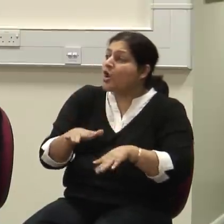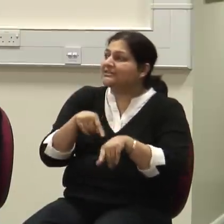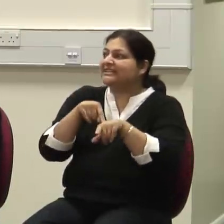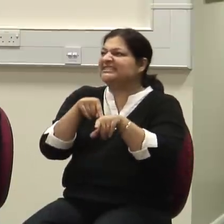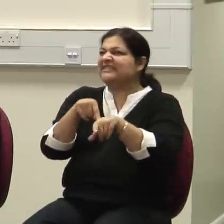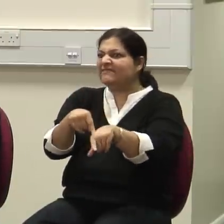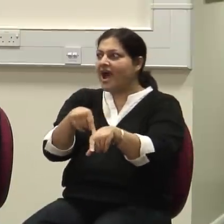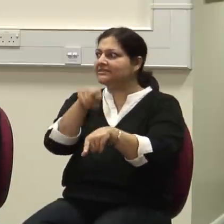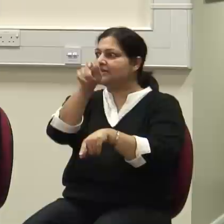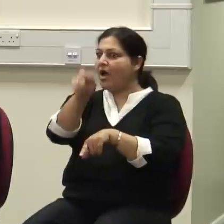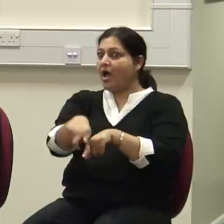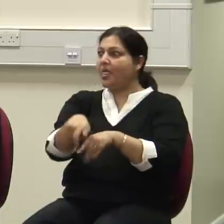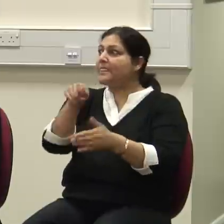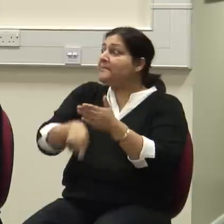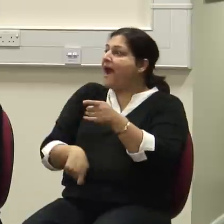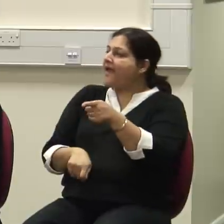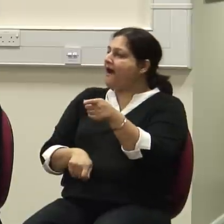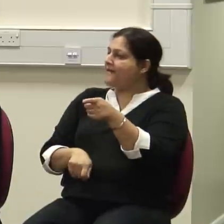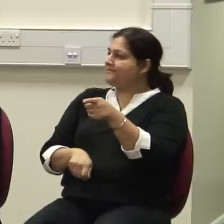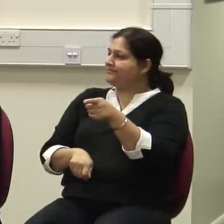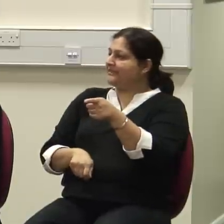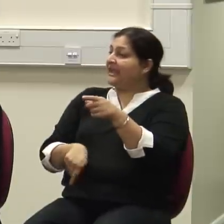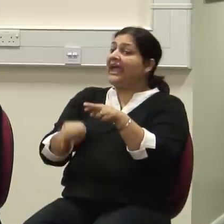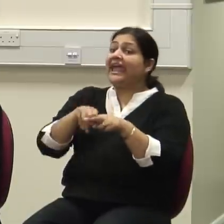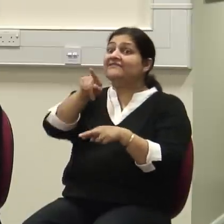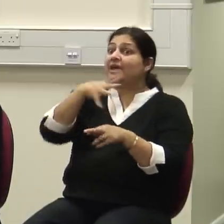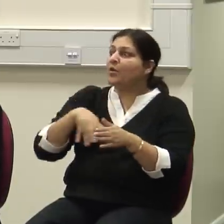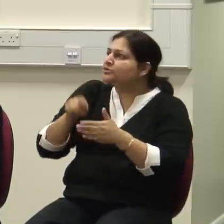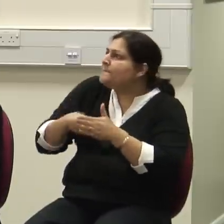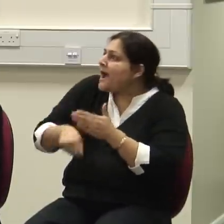If the buyer is willing to buy more of it, then by definition it works.